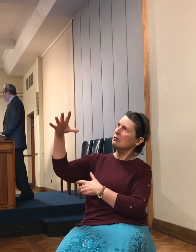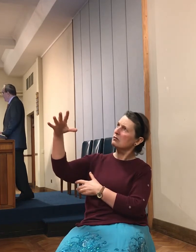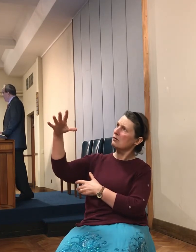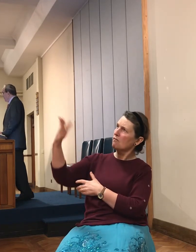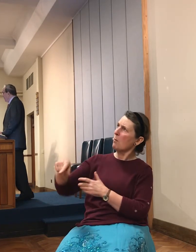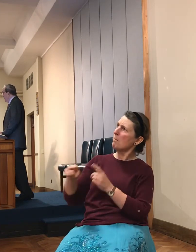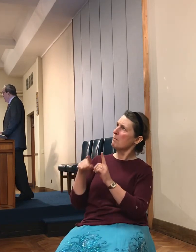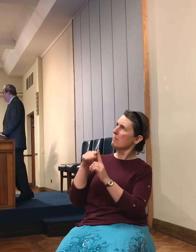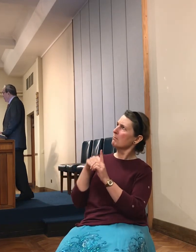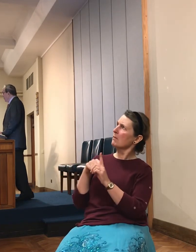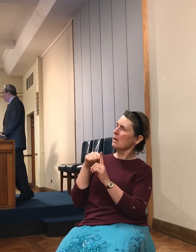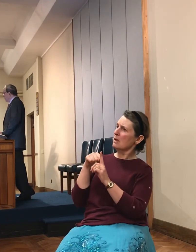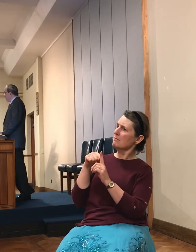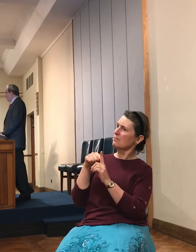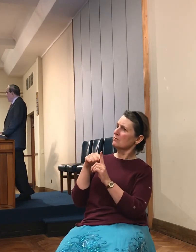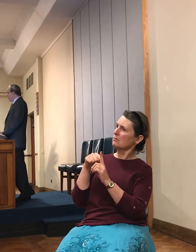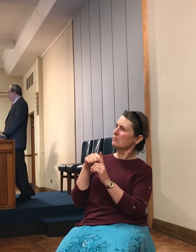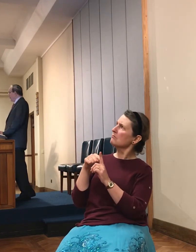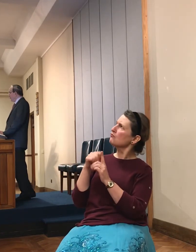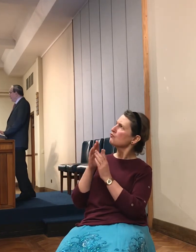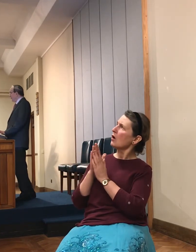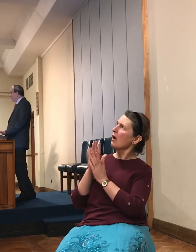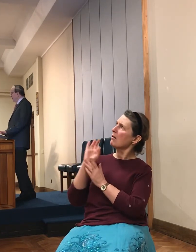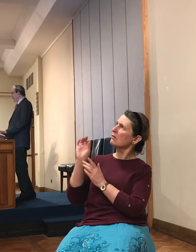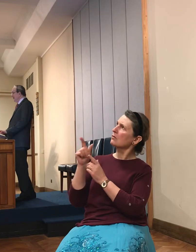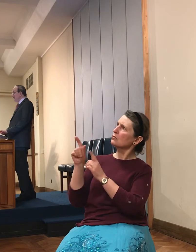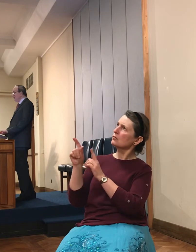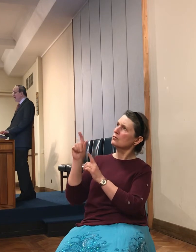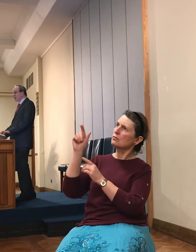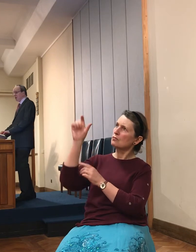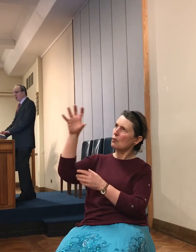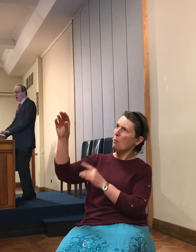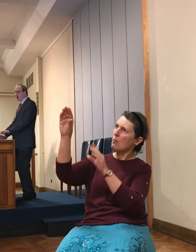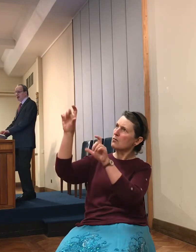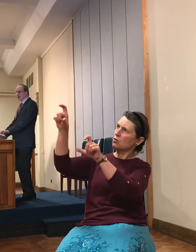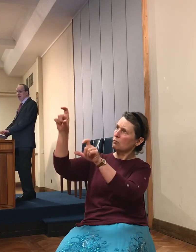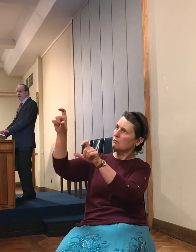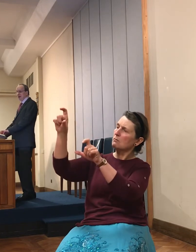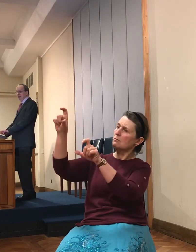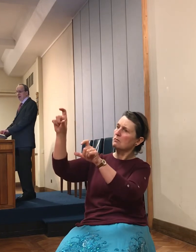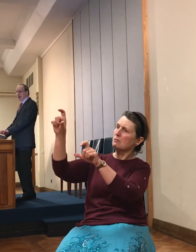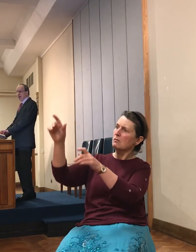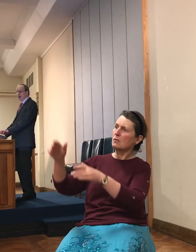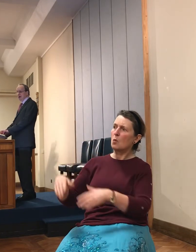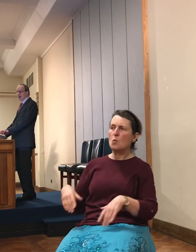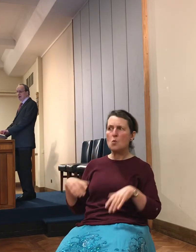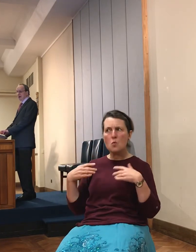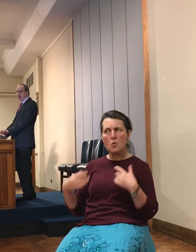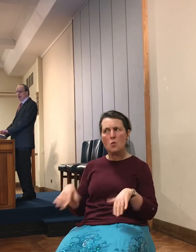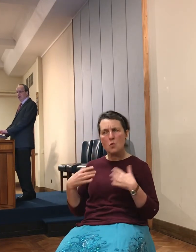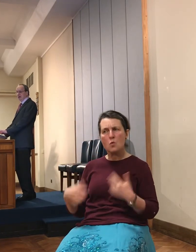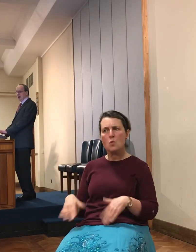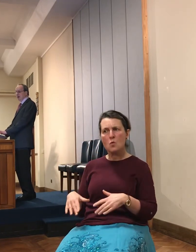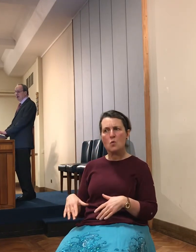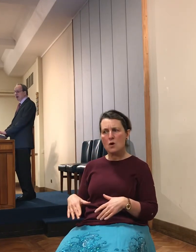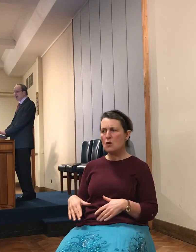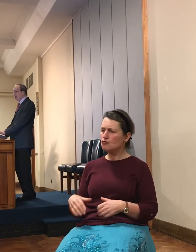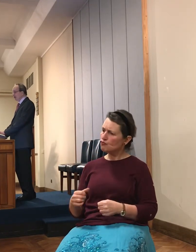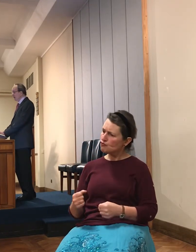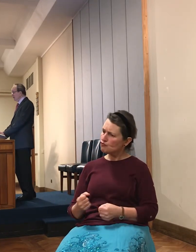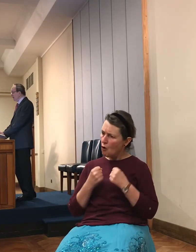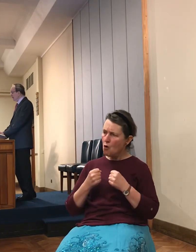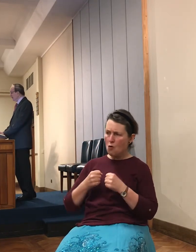of a man. So it's the most powerful imaginable testimony against the